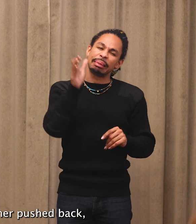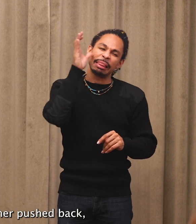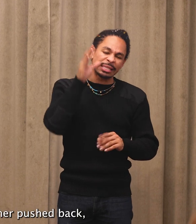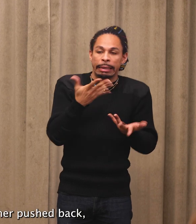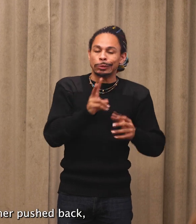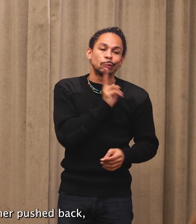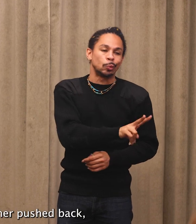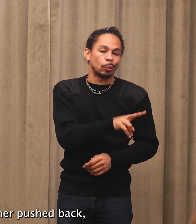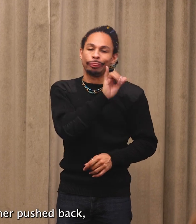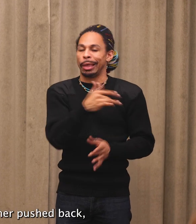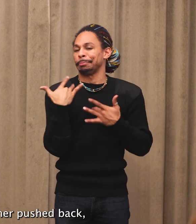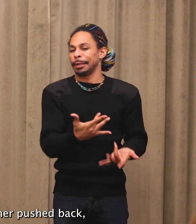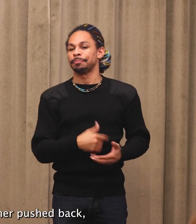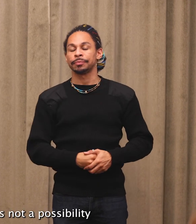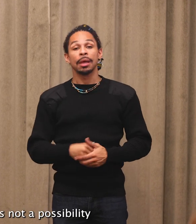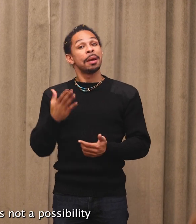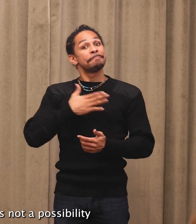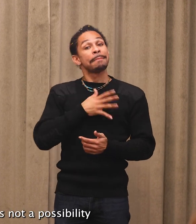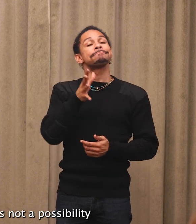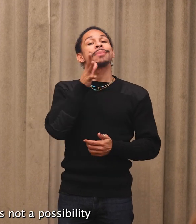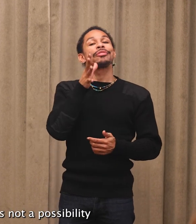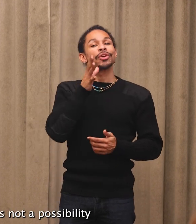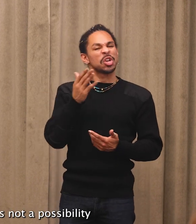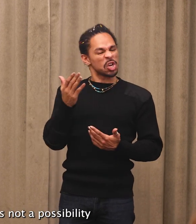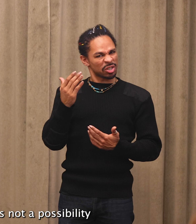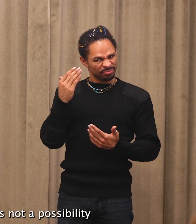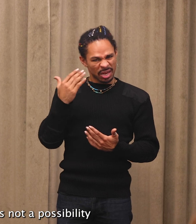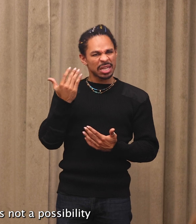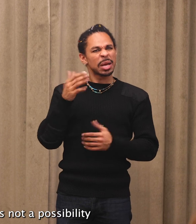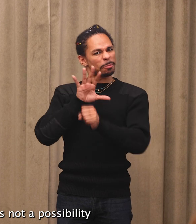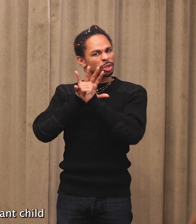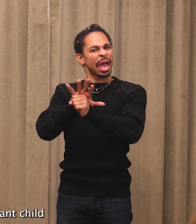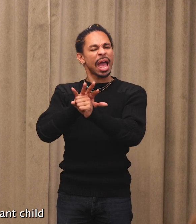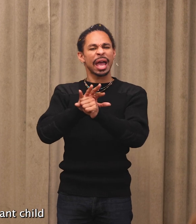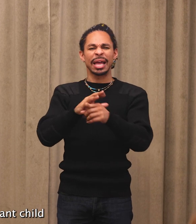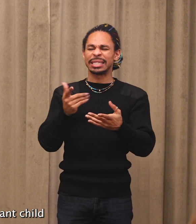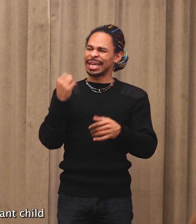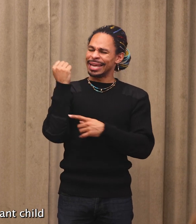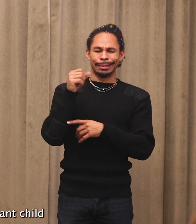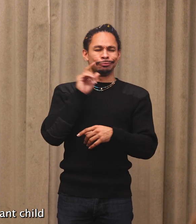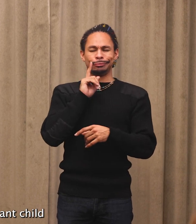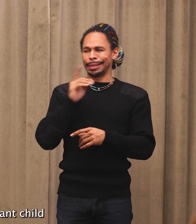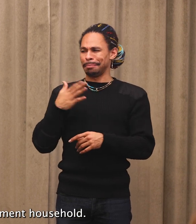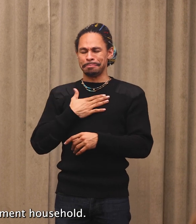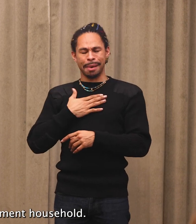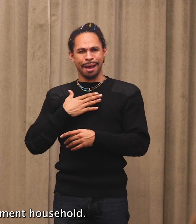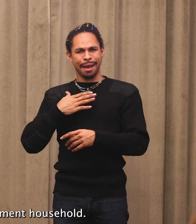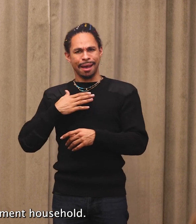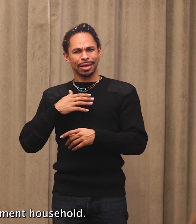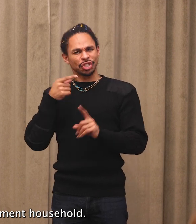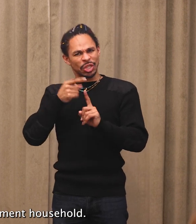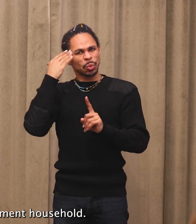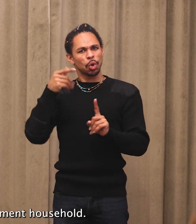Thankfully, my mother pushed back knowing defiance was not a possibility for a compliant child in a